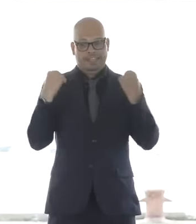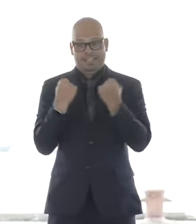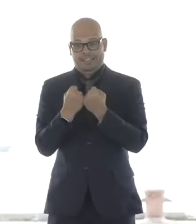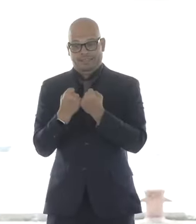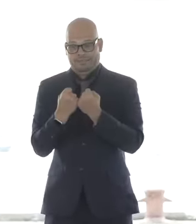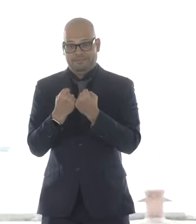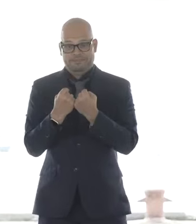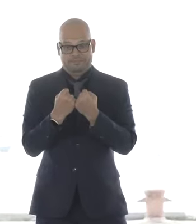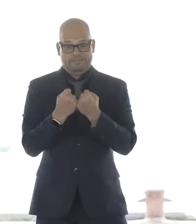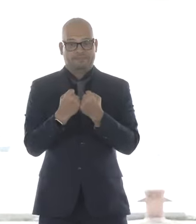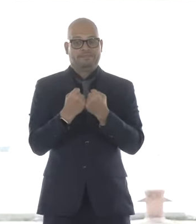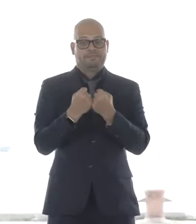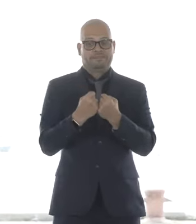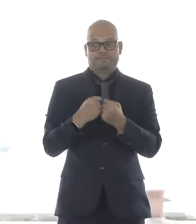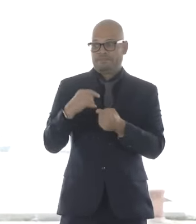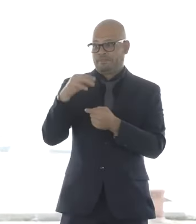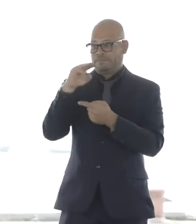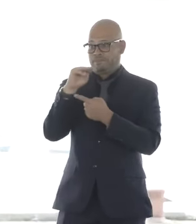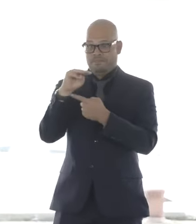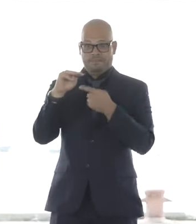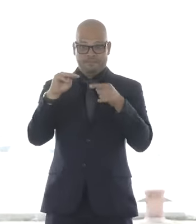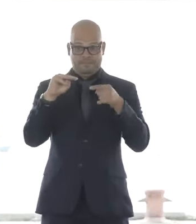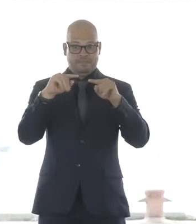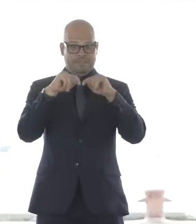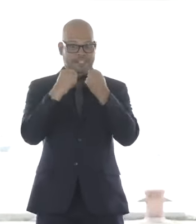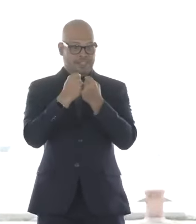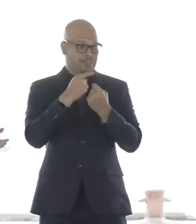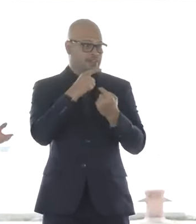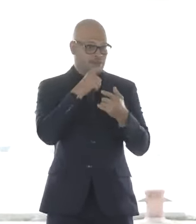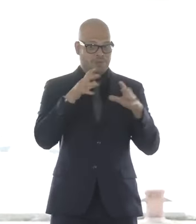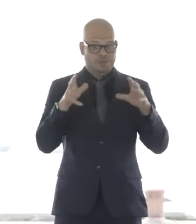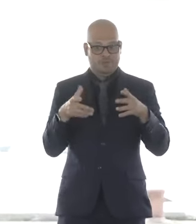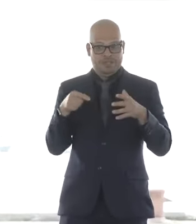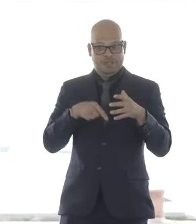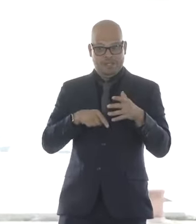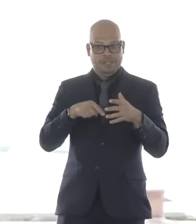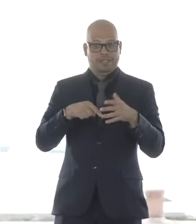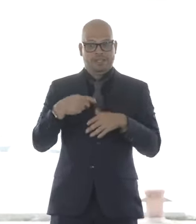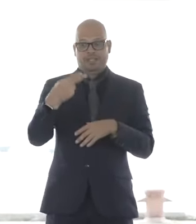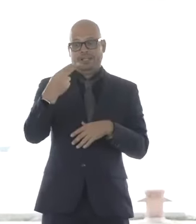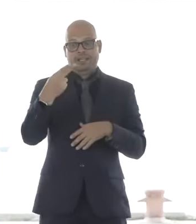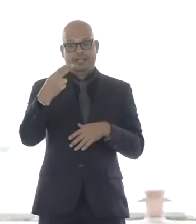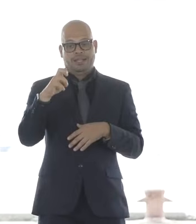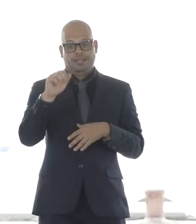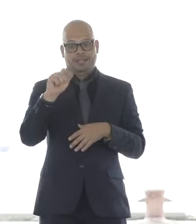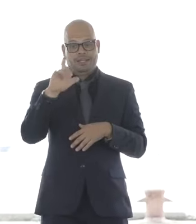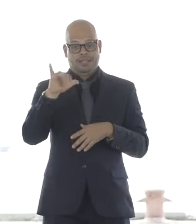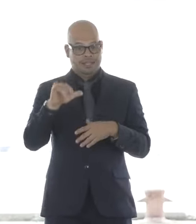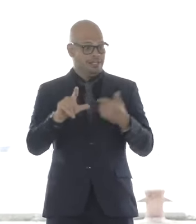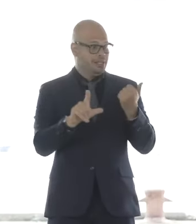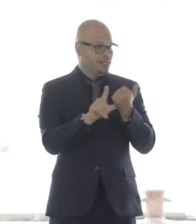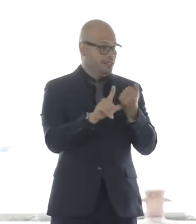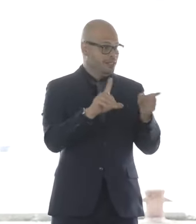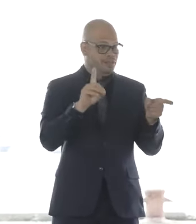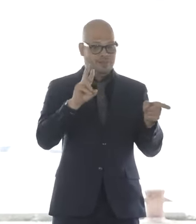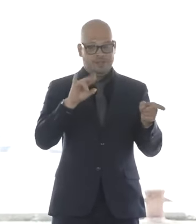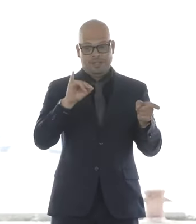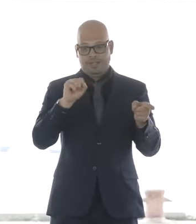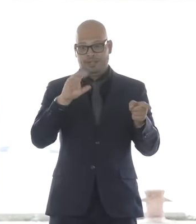First, a special thank you to Governor Healy, Lieutenant Governor Driscoll, former mayor of Salem,